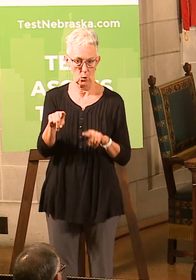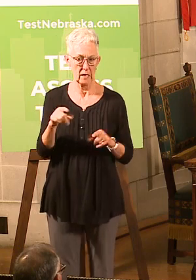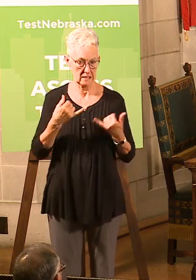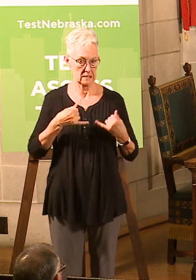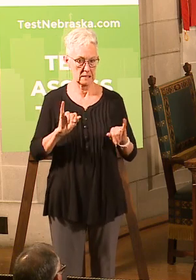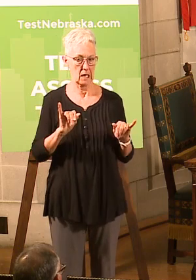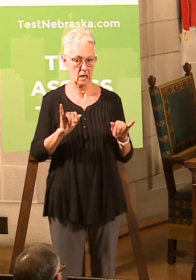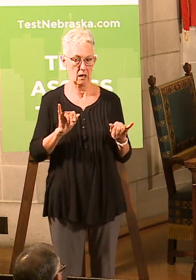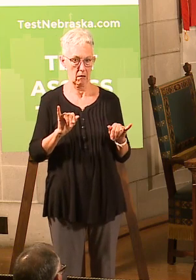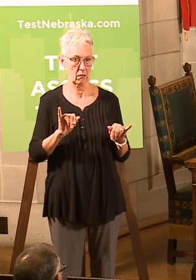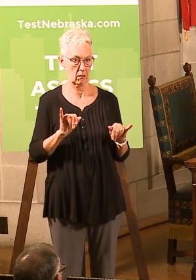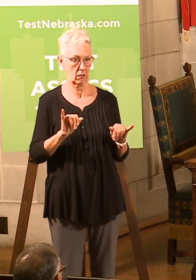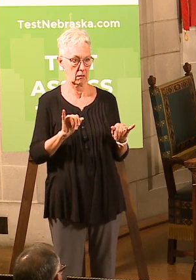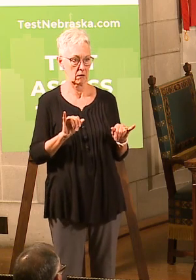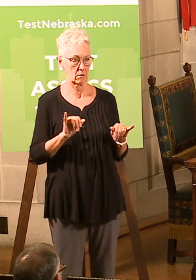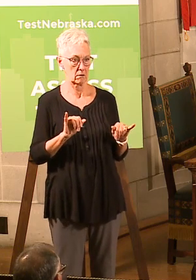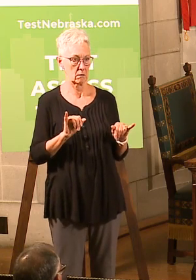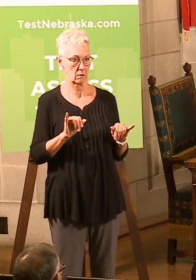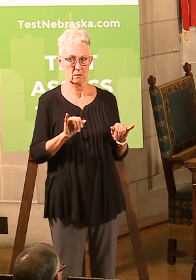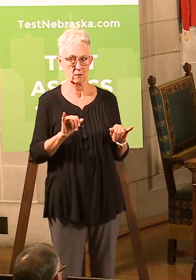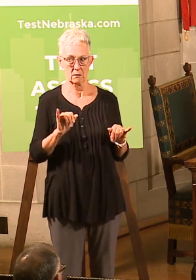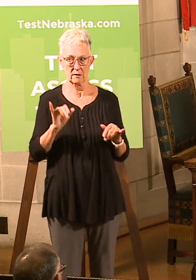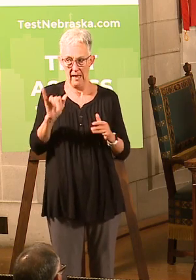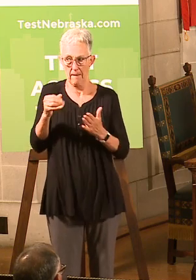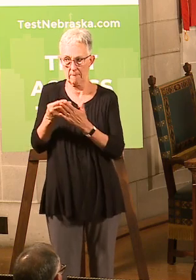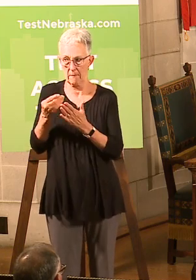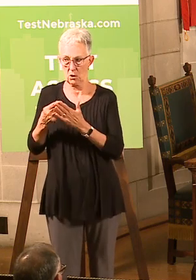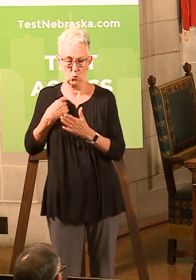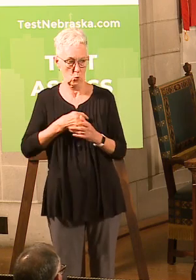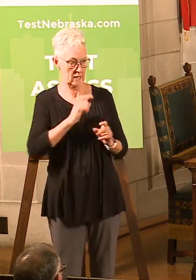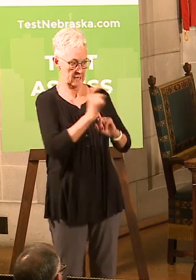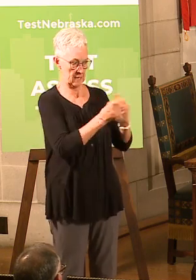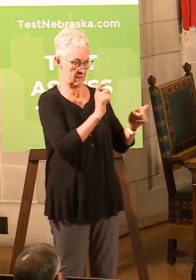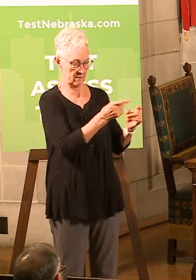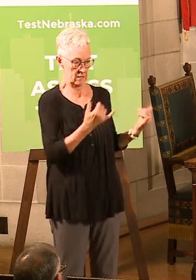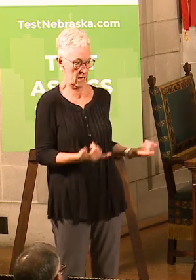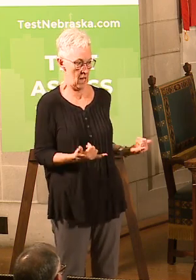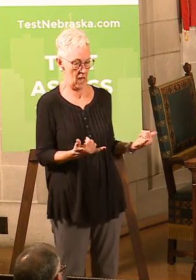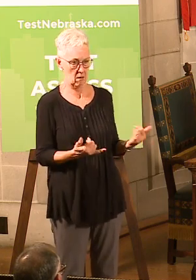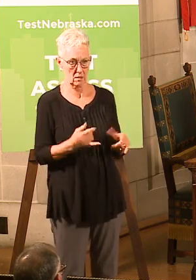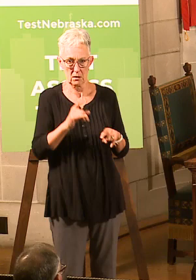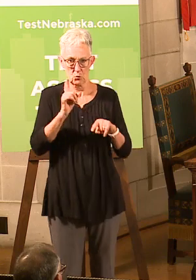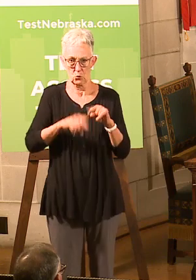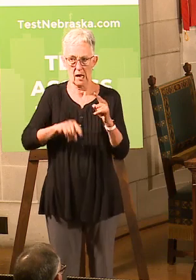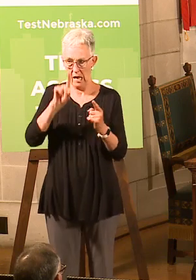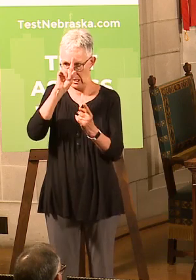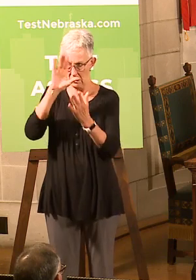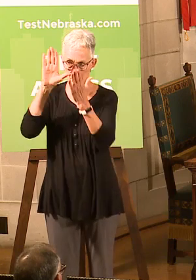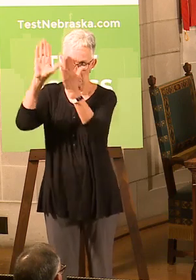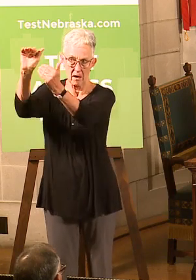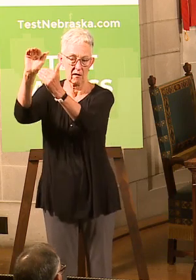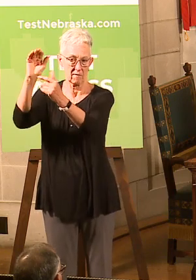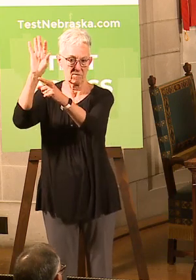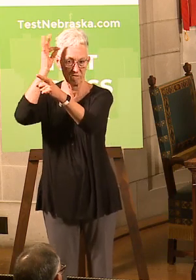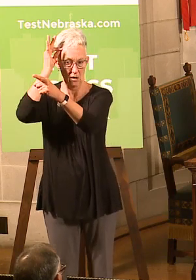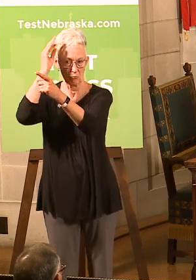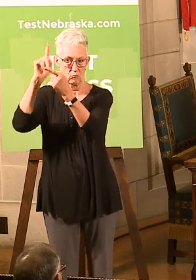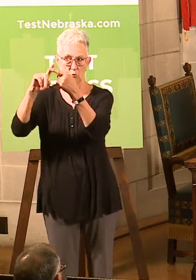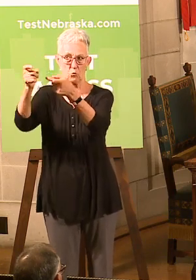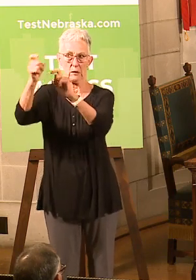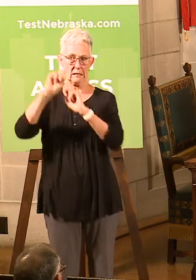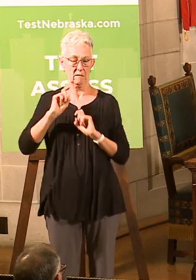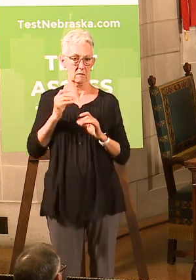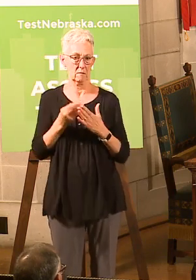And I don't anticipate the federal government to fill all that gap and that loss. Again,